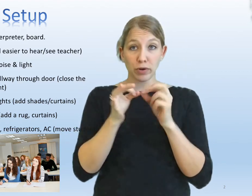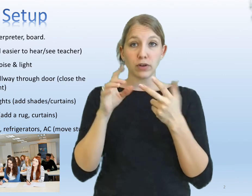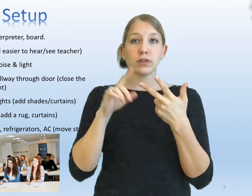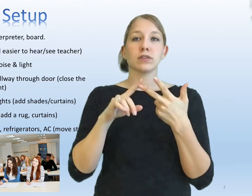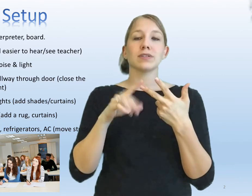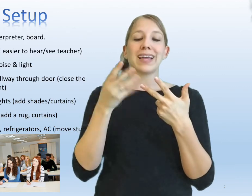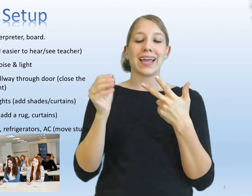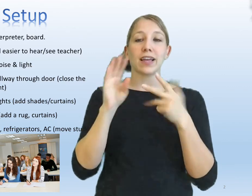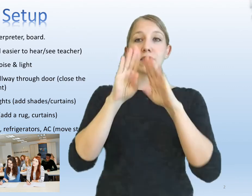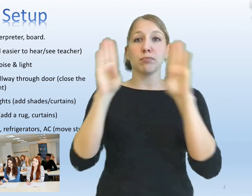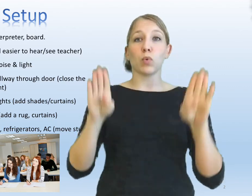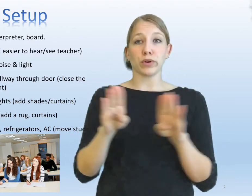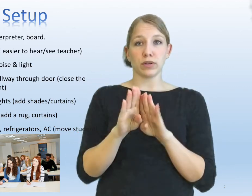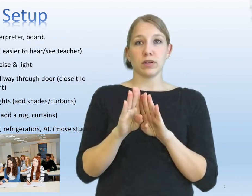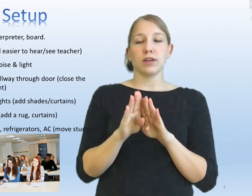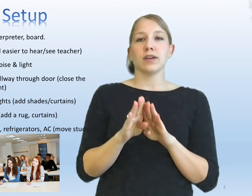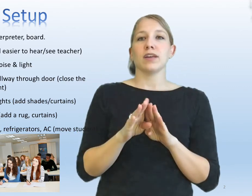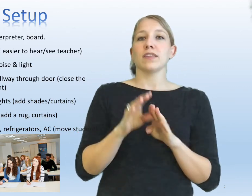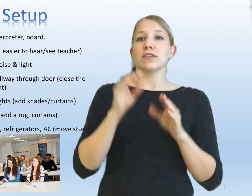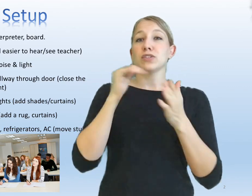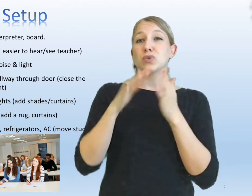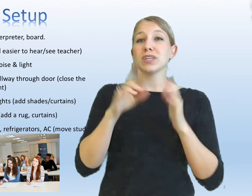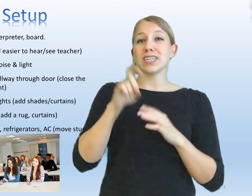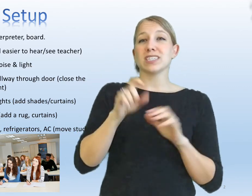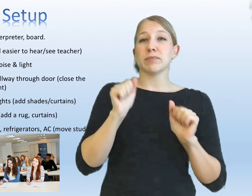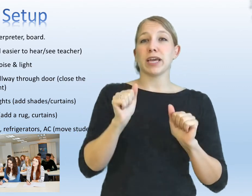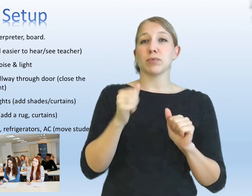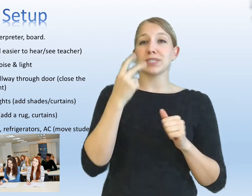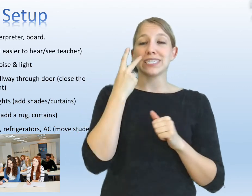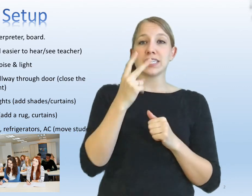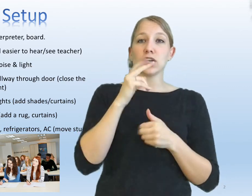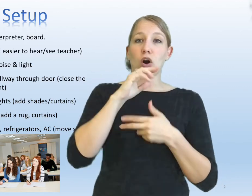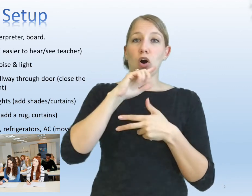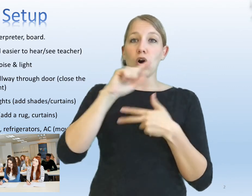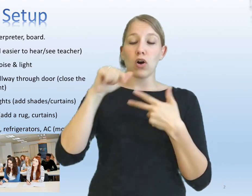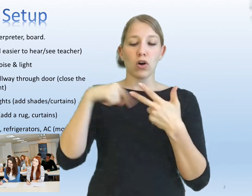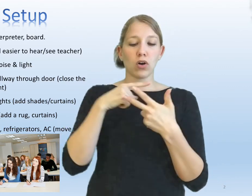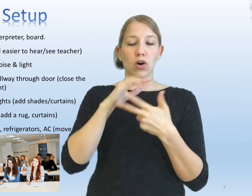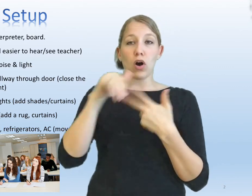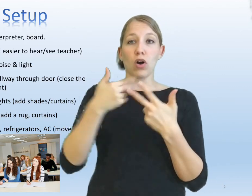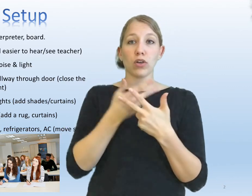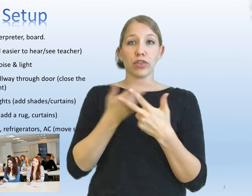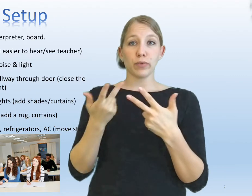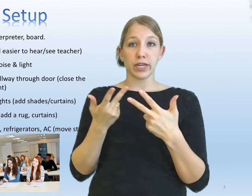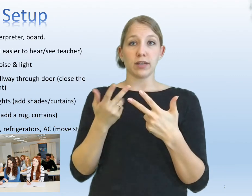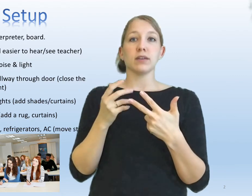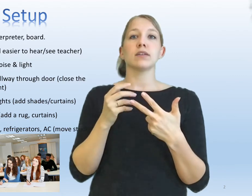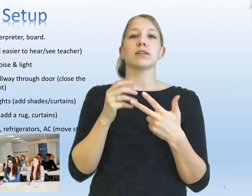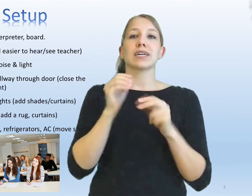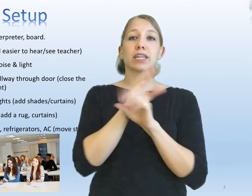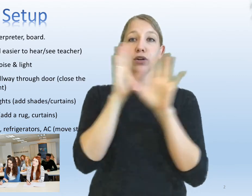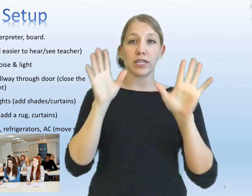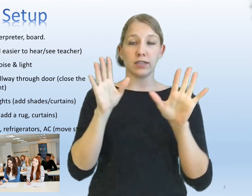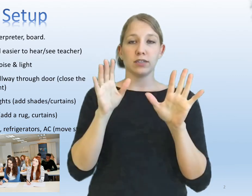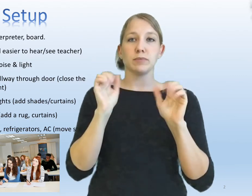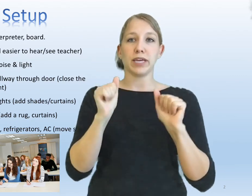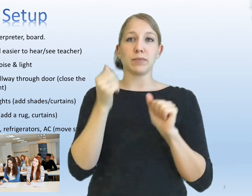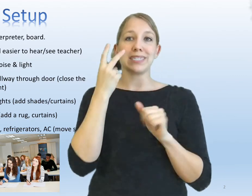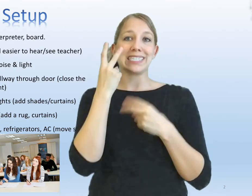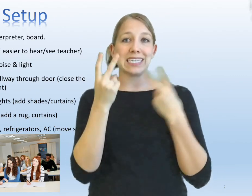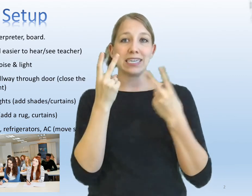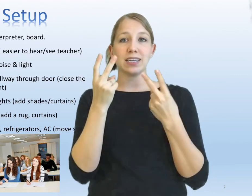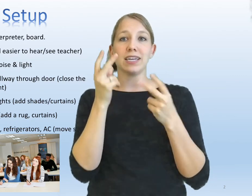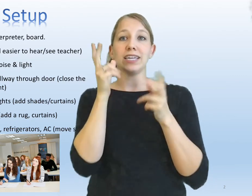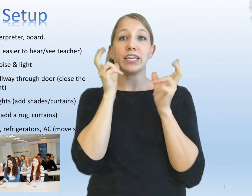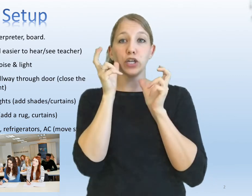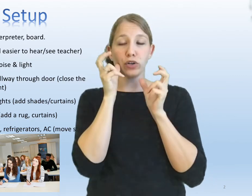interpreter, and the board. The student needs to be able to see all all three clearly, to be